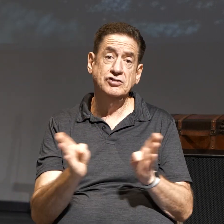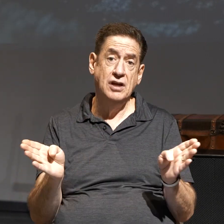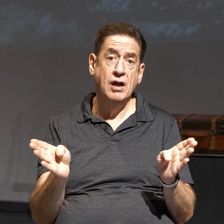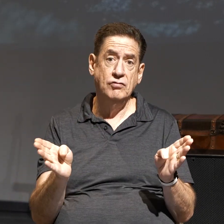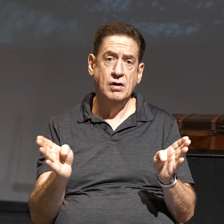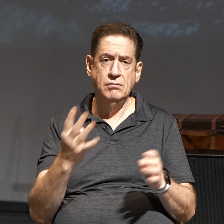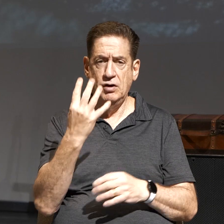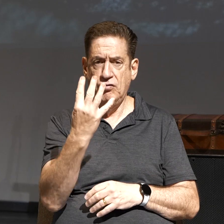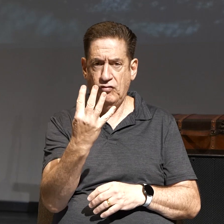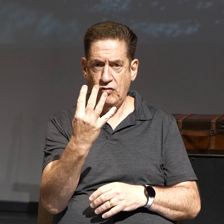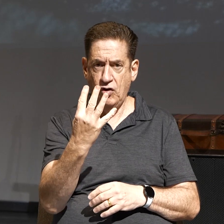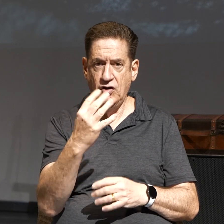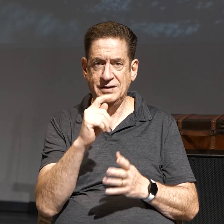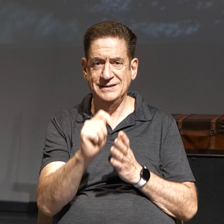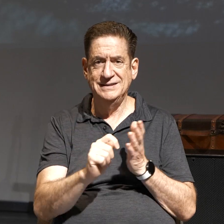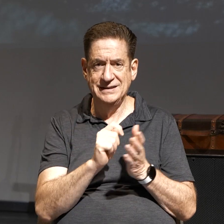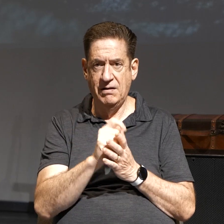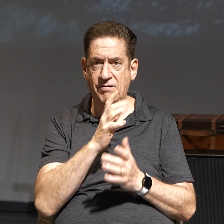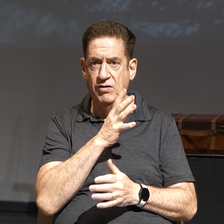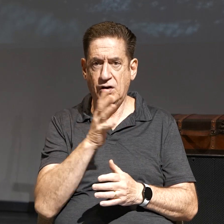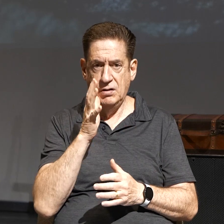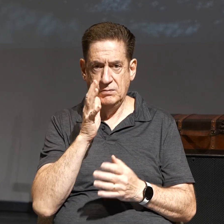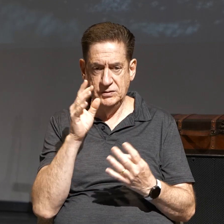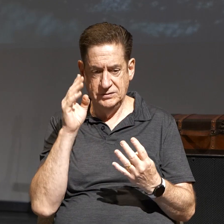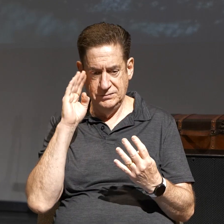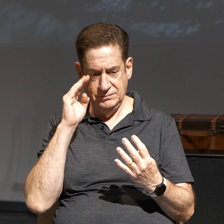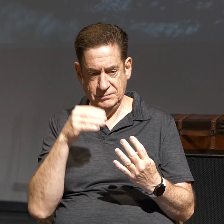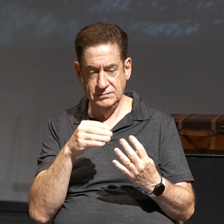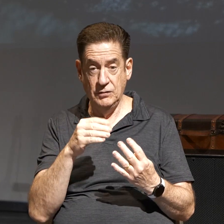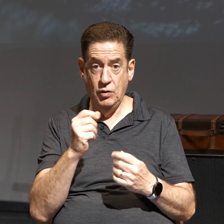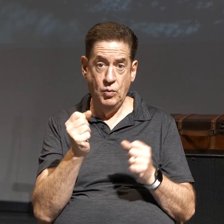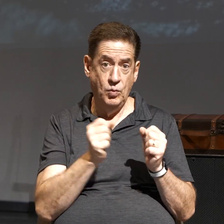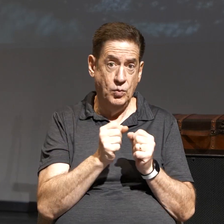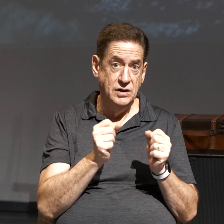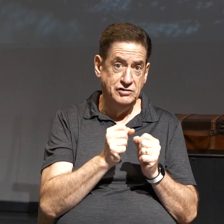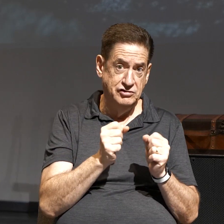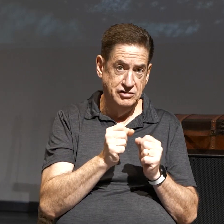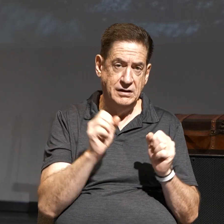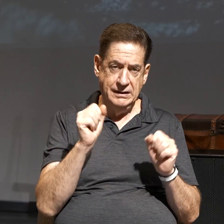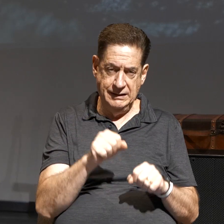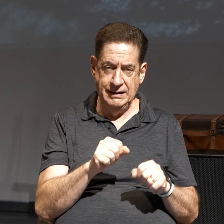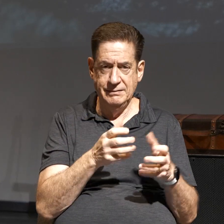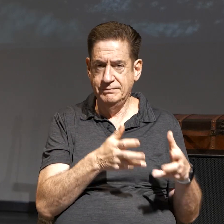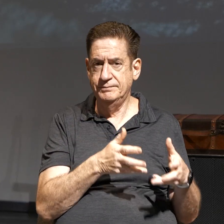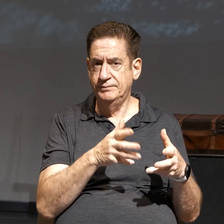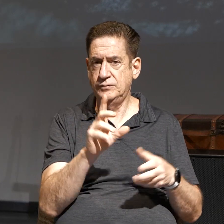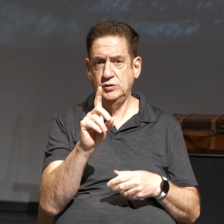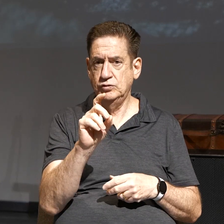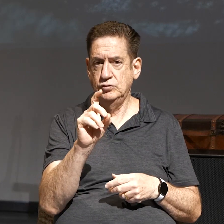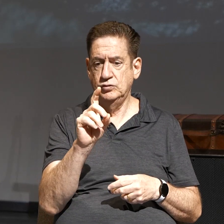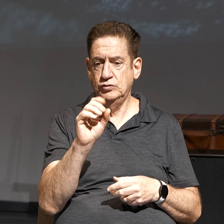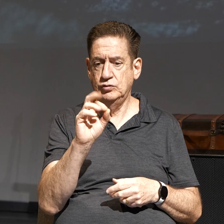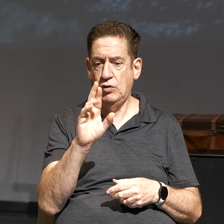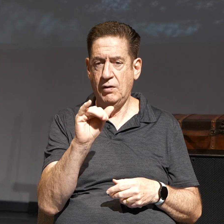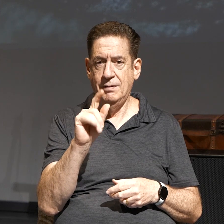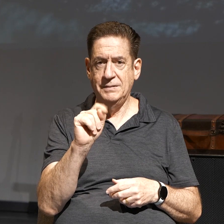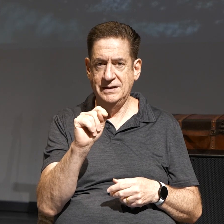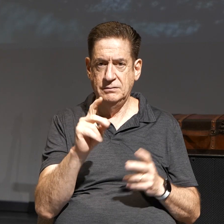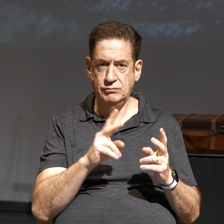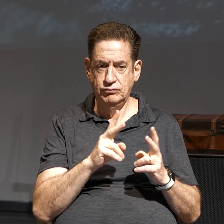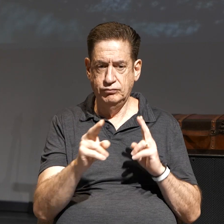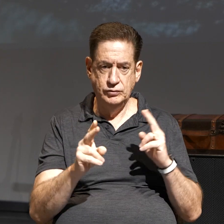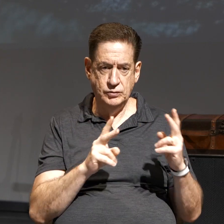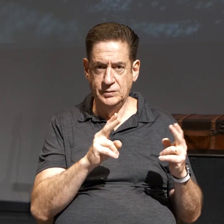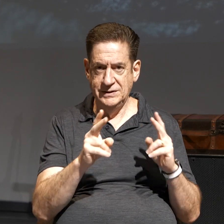seasons that farmers work around. There's the winter, which would be dormancy, pruning. God